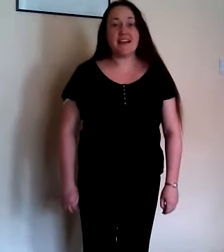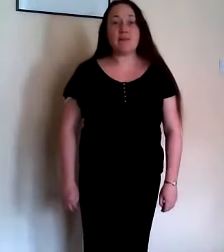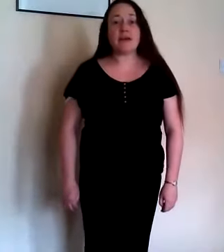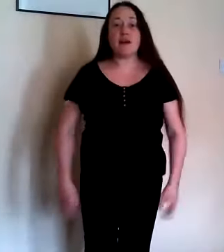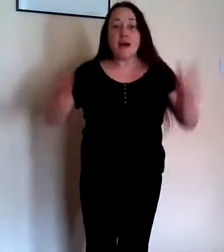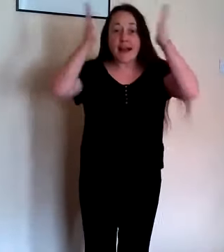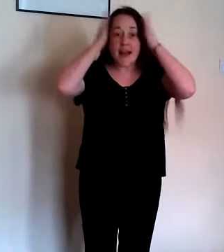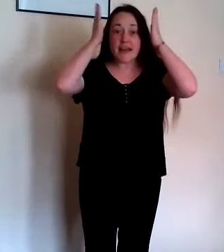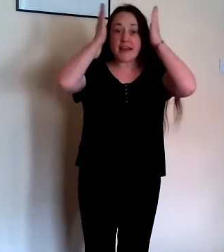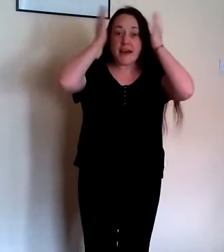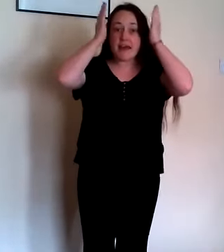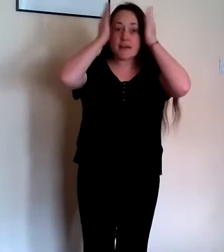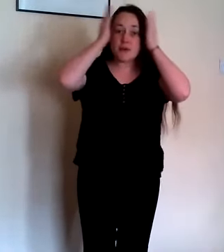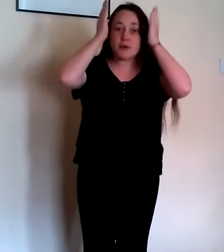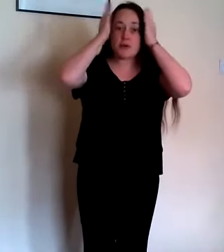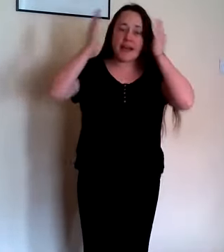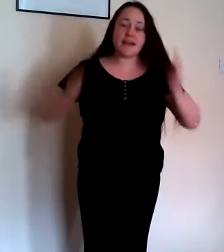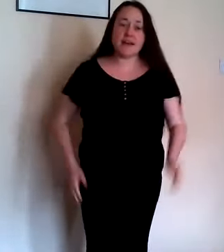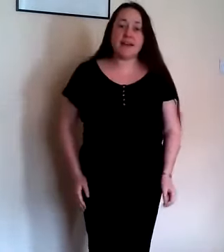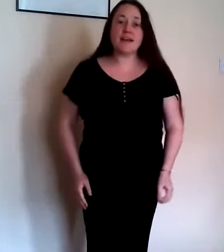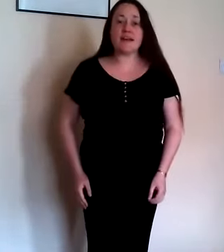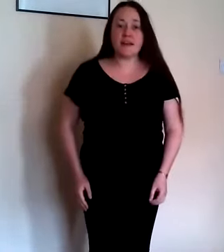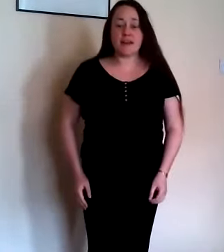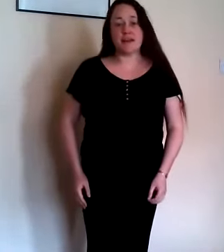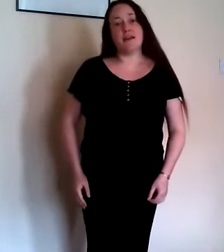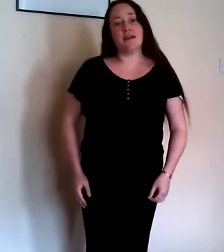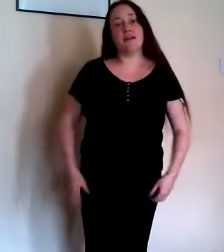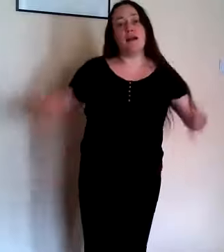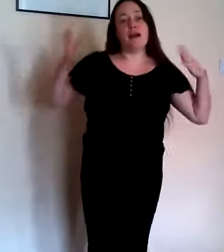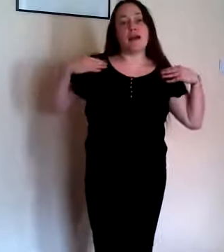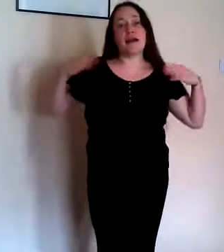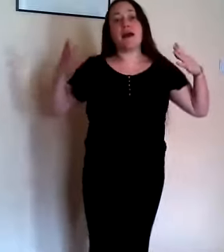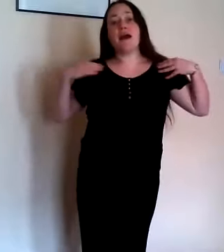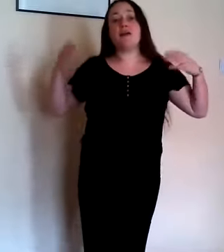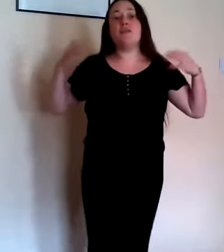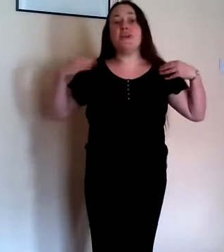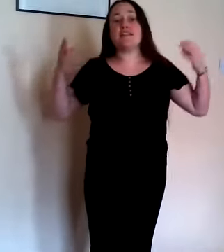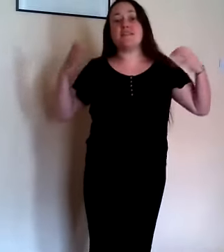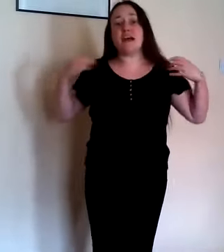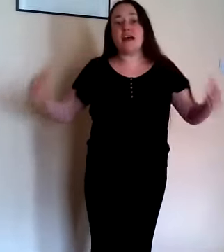here we go. Kaikai kule, kaikai kufisa,